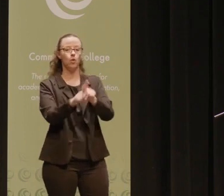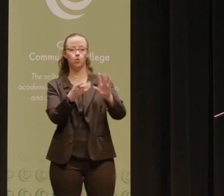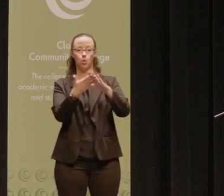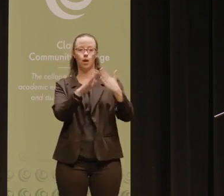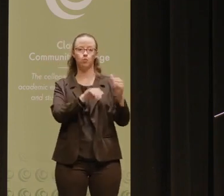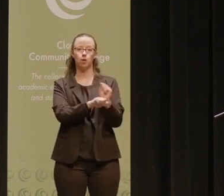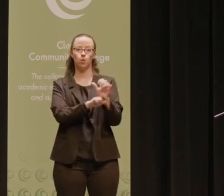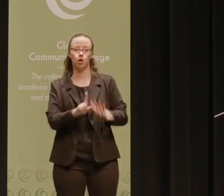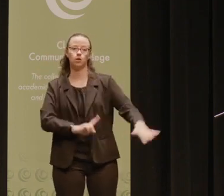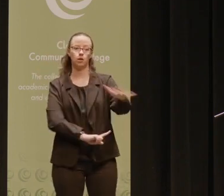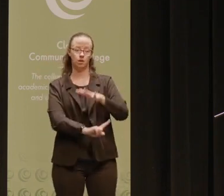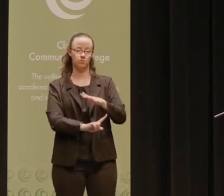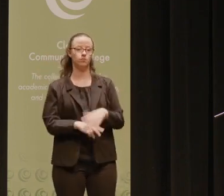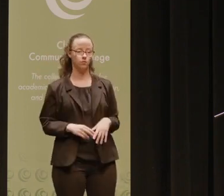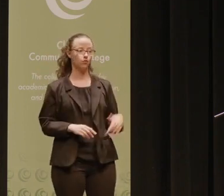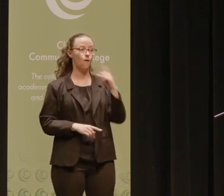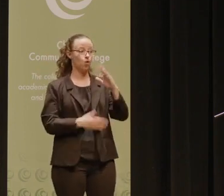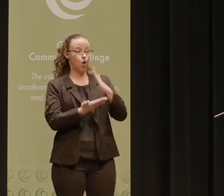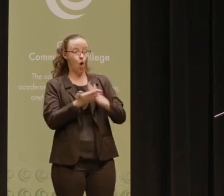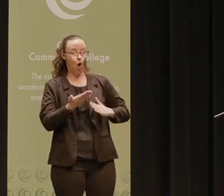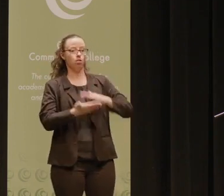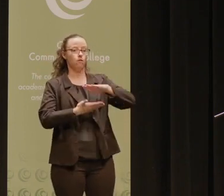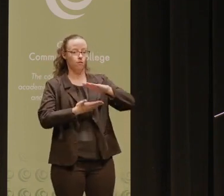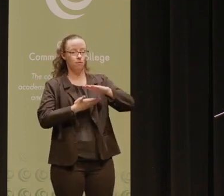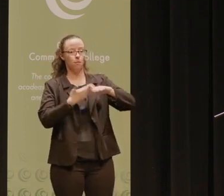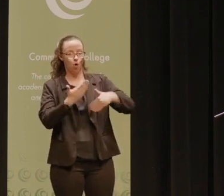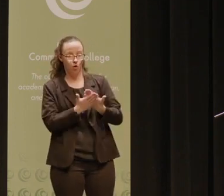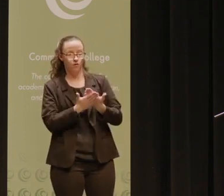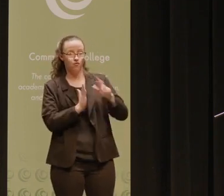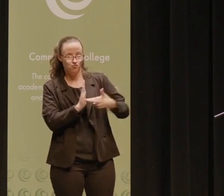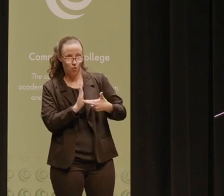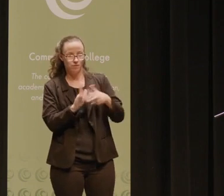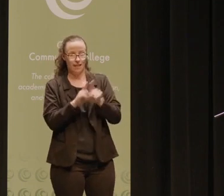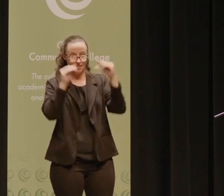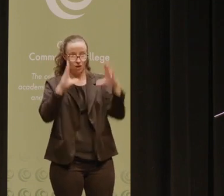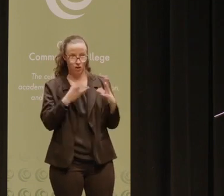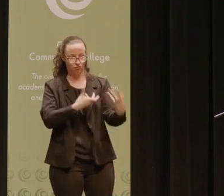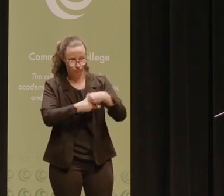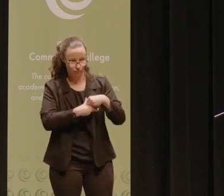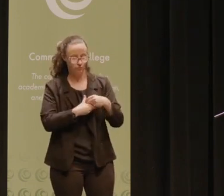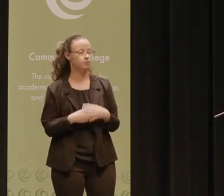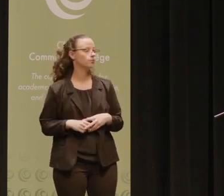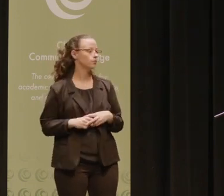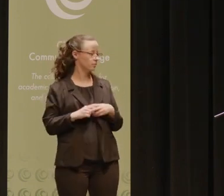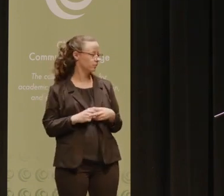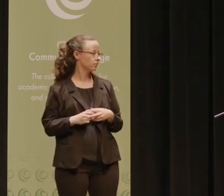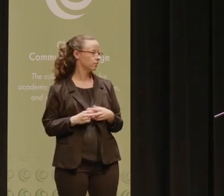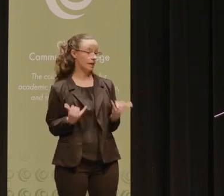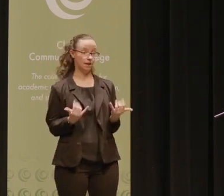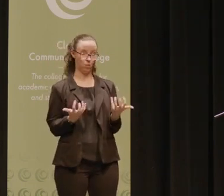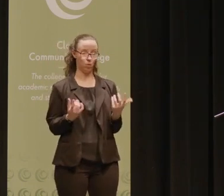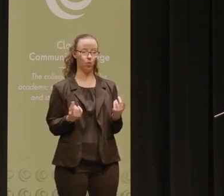work, and in every other aspect of their roles as educators. And now, what I would like to do